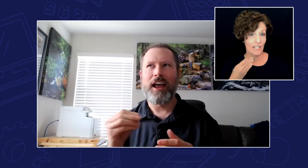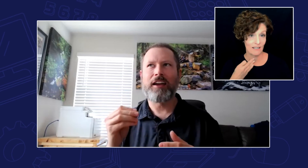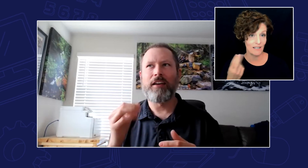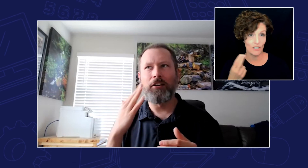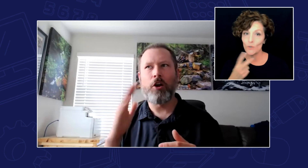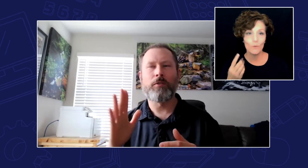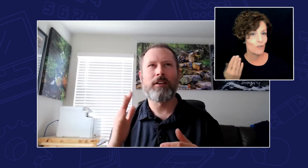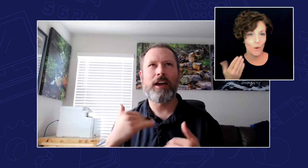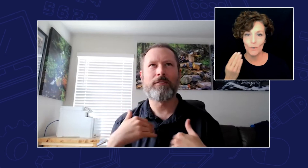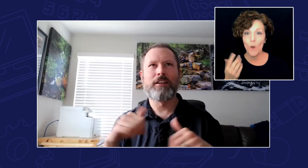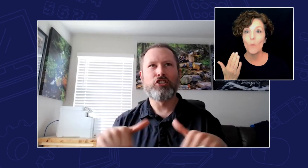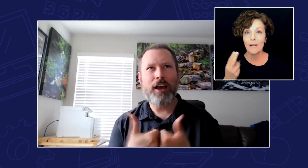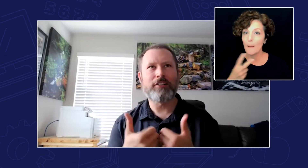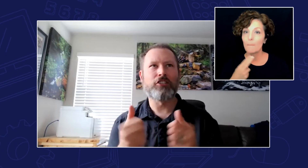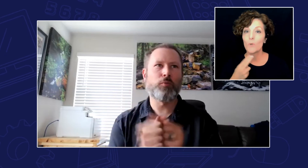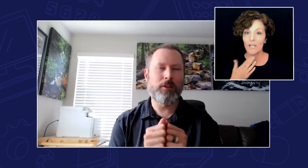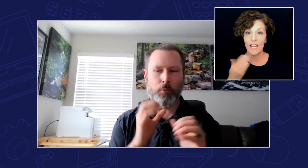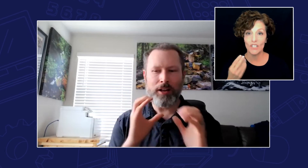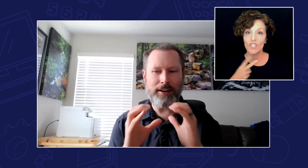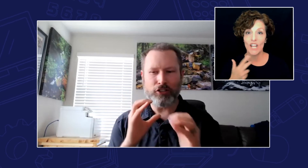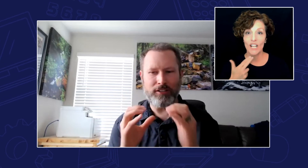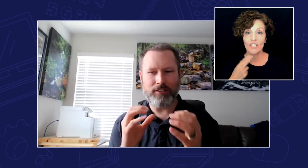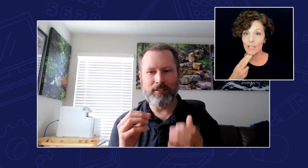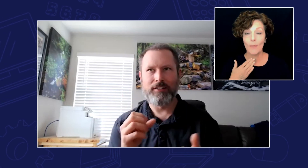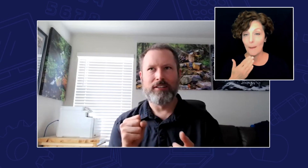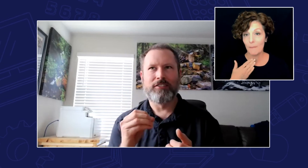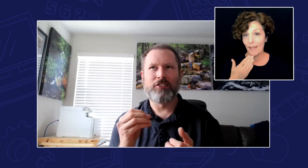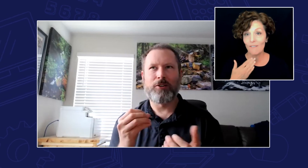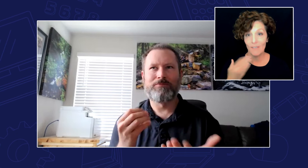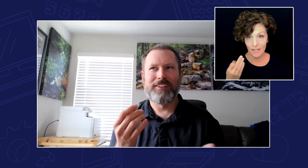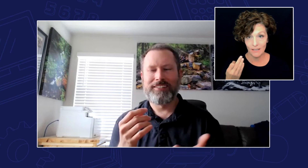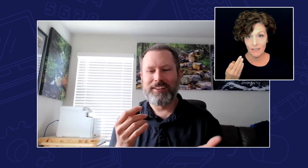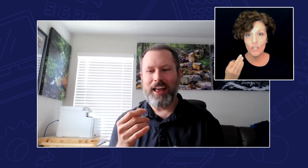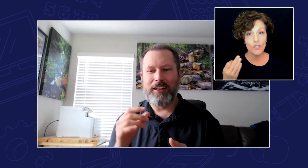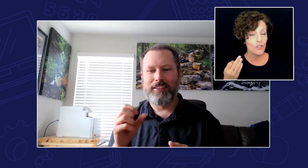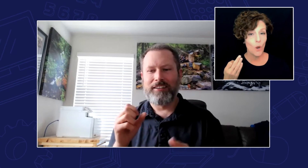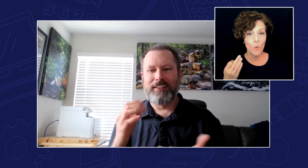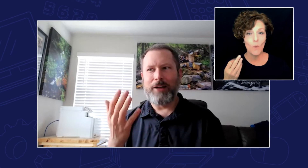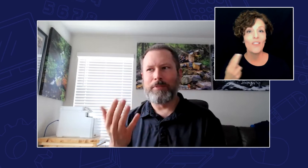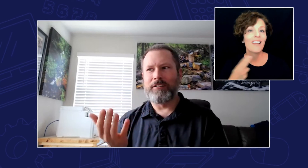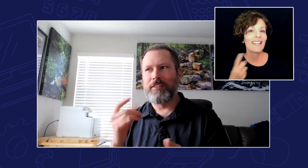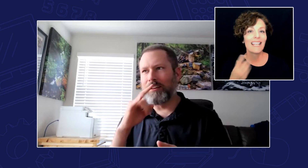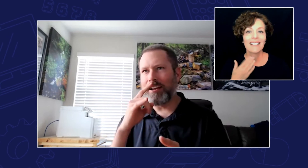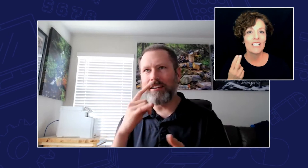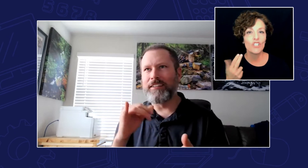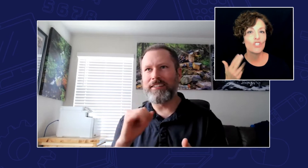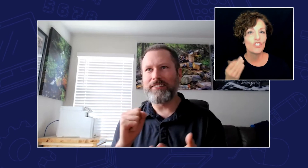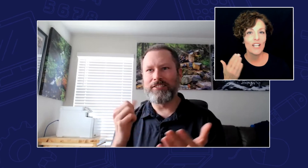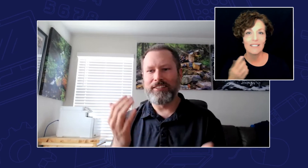don't know what communication challenges they may face so the kid is just deaf but that